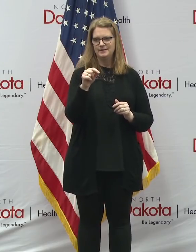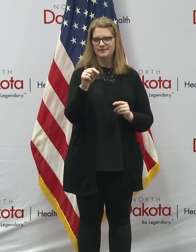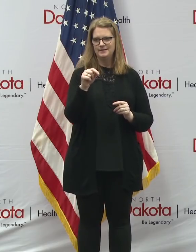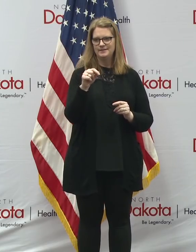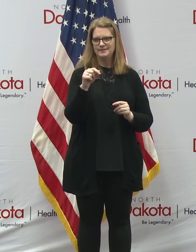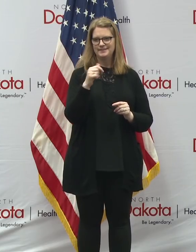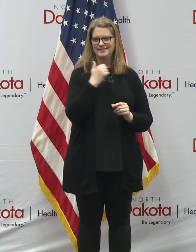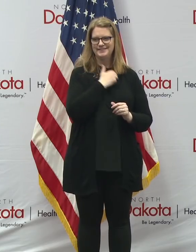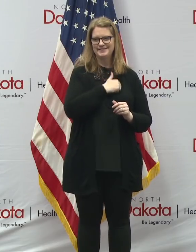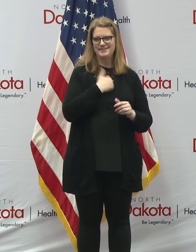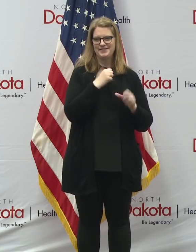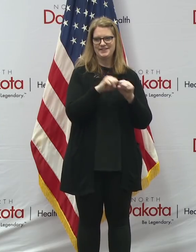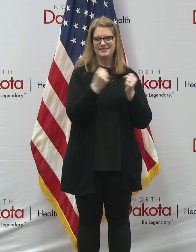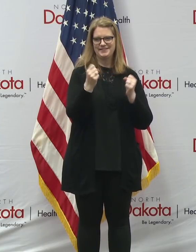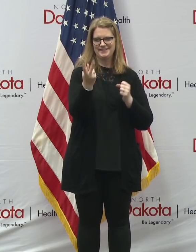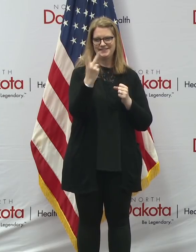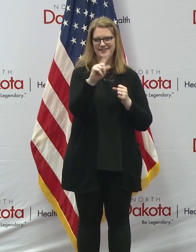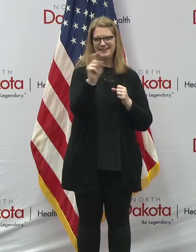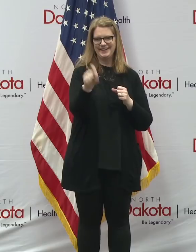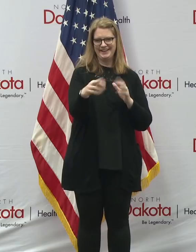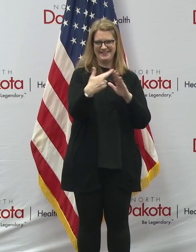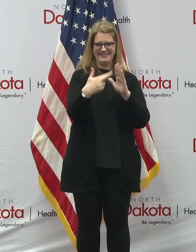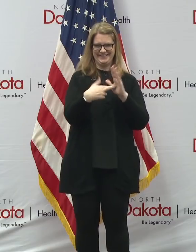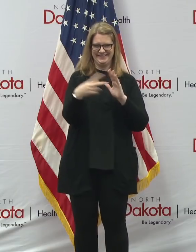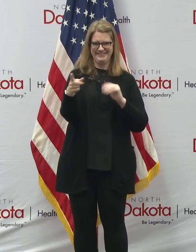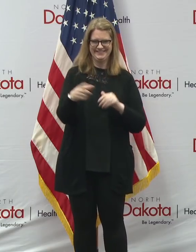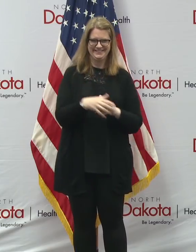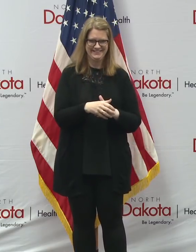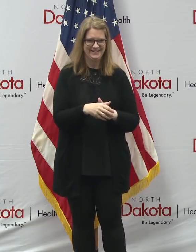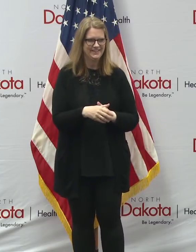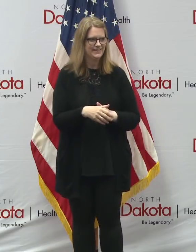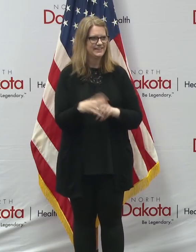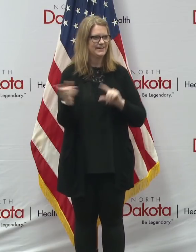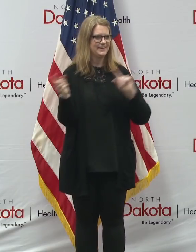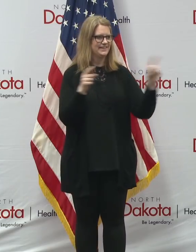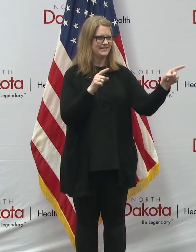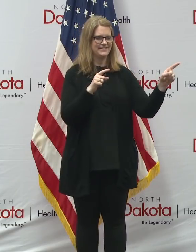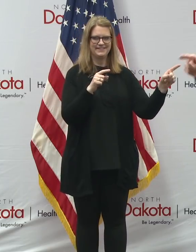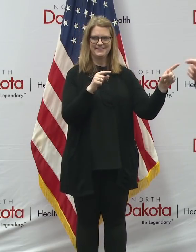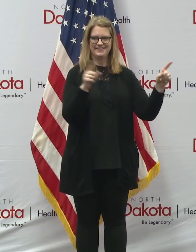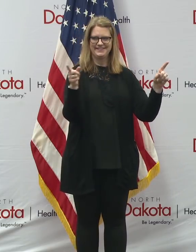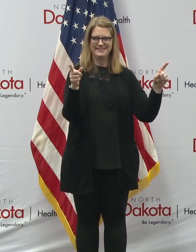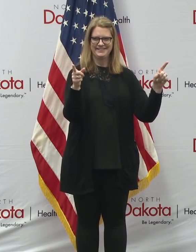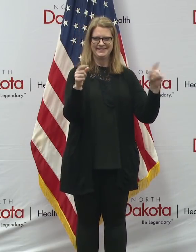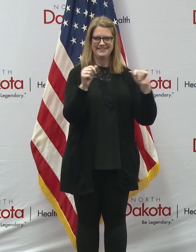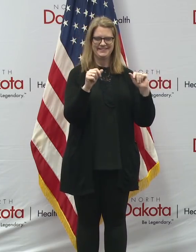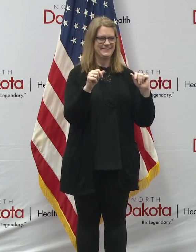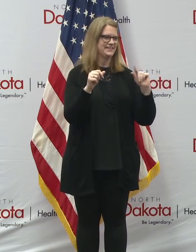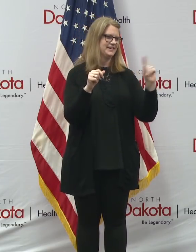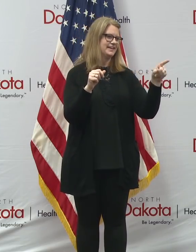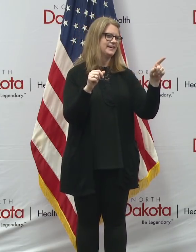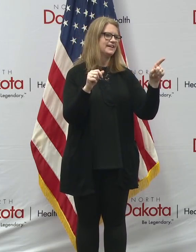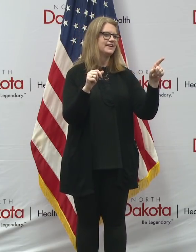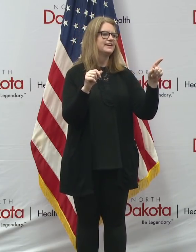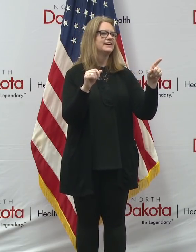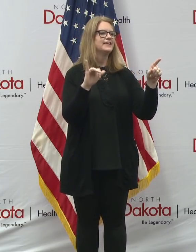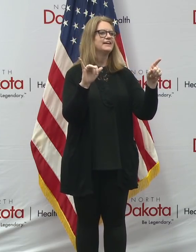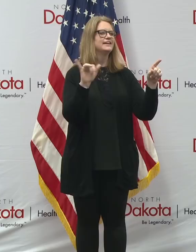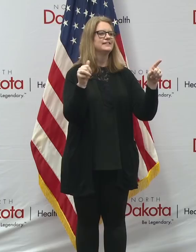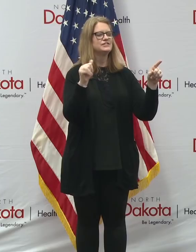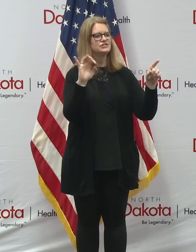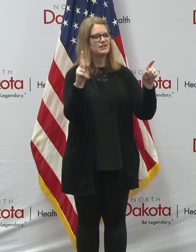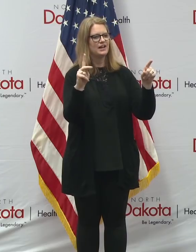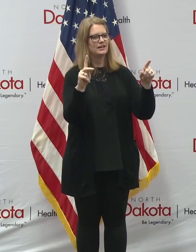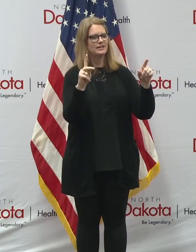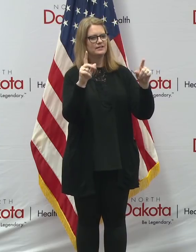Is that right or no? No, no, I'm sorry. No, OK, got to go back over here. I think we went you then online. OK, that's Jack.